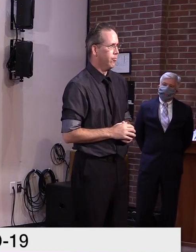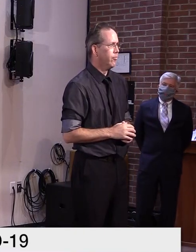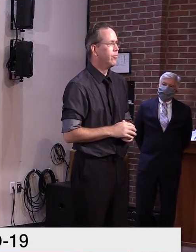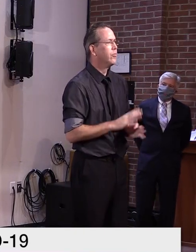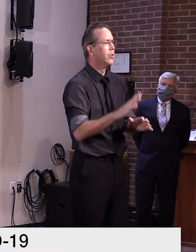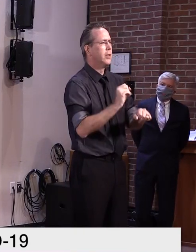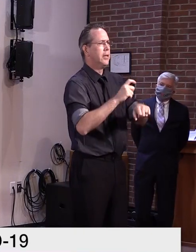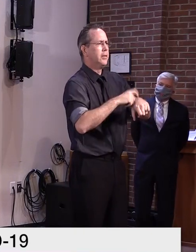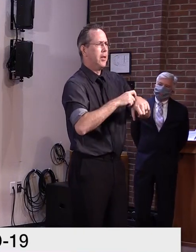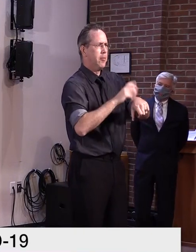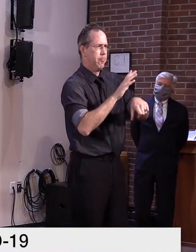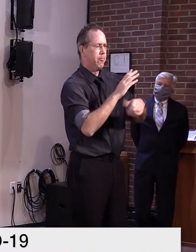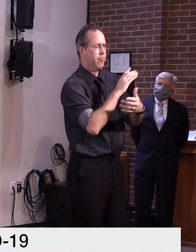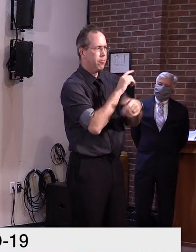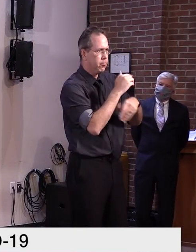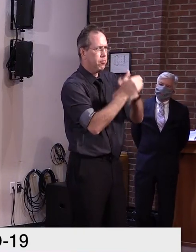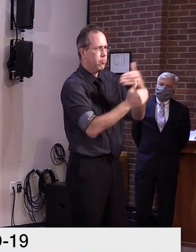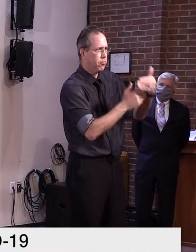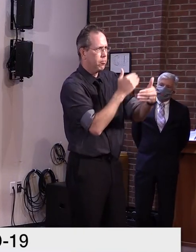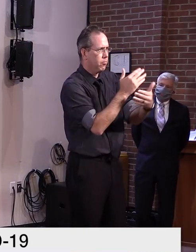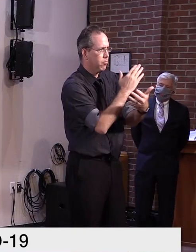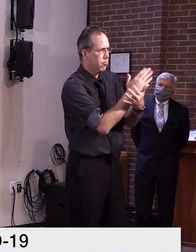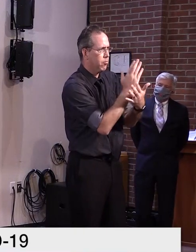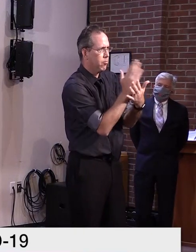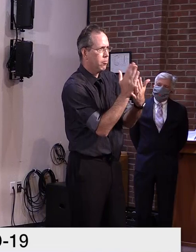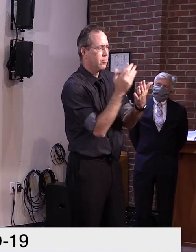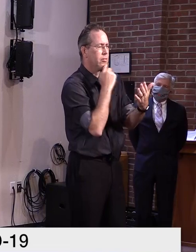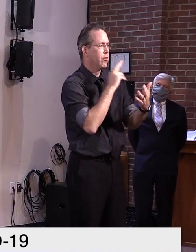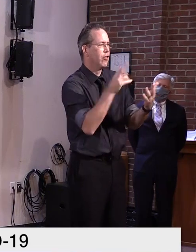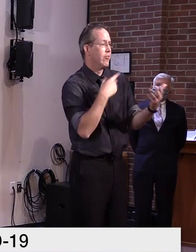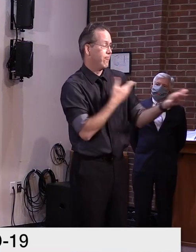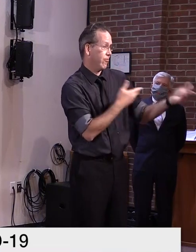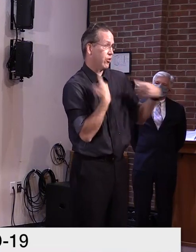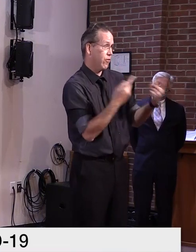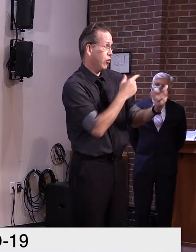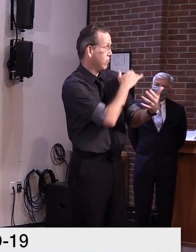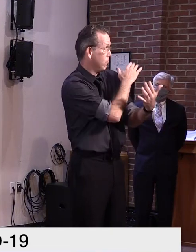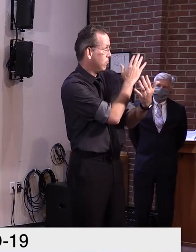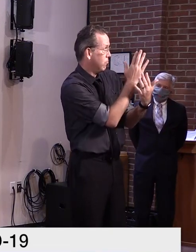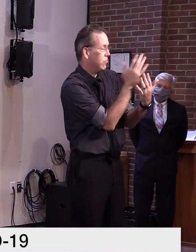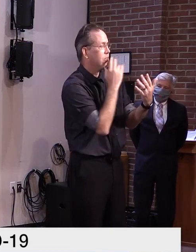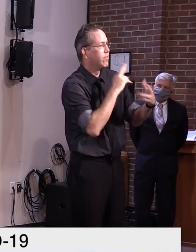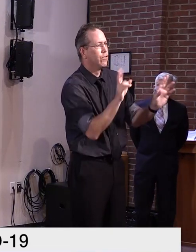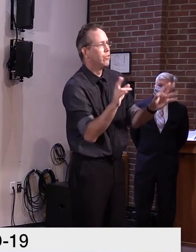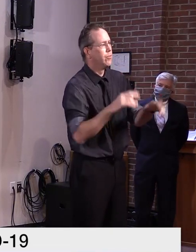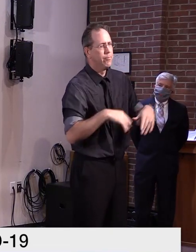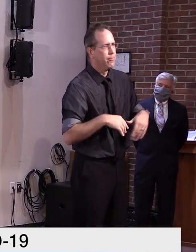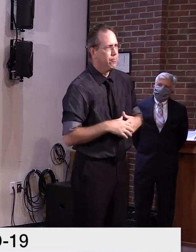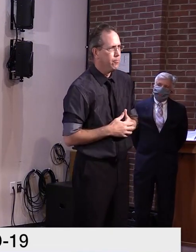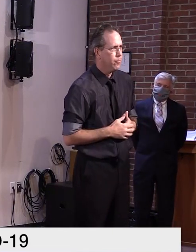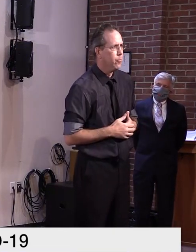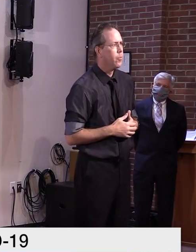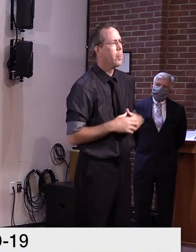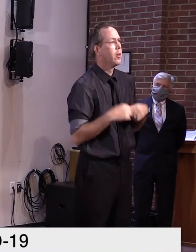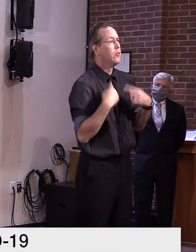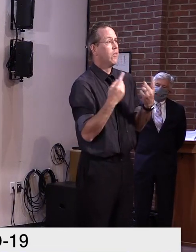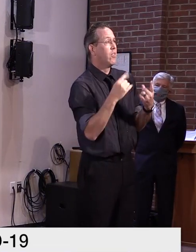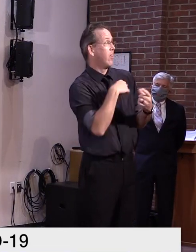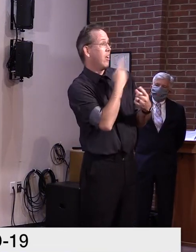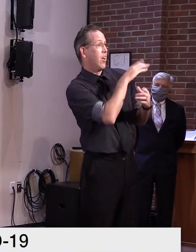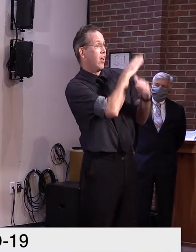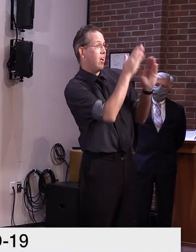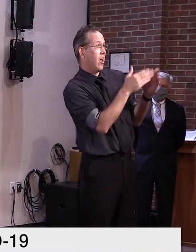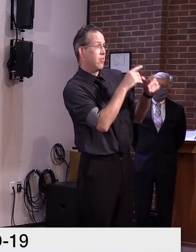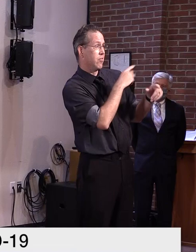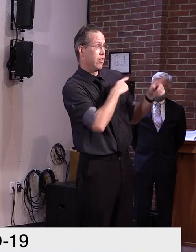it's not as though it's ready to come here. The version, uh, that I've seen from the house thus far, uh, is fairly close,